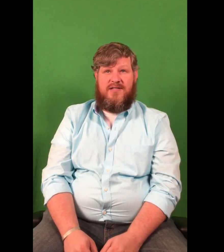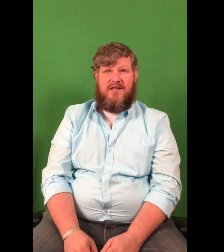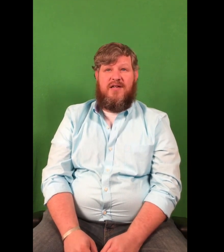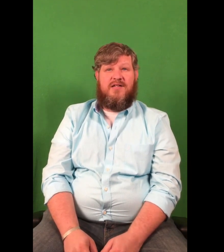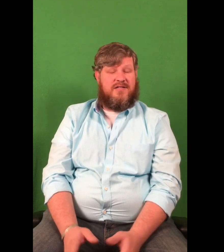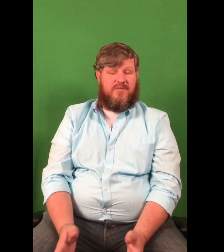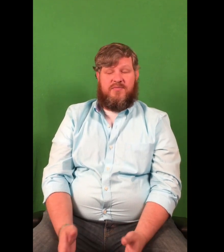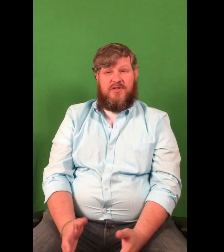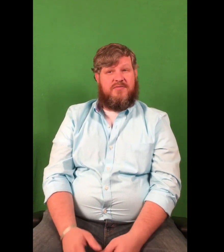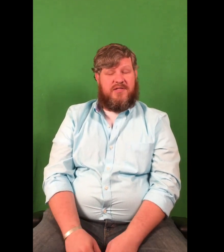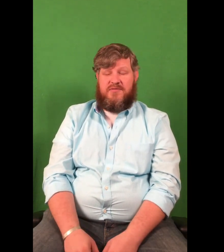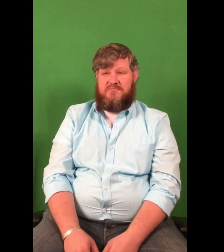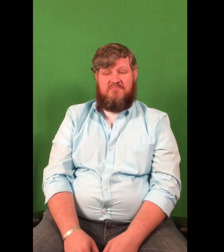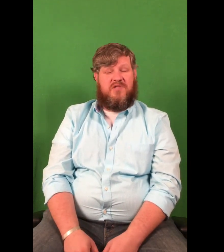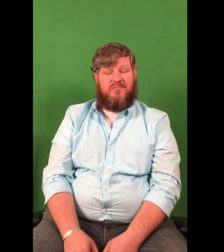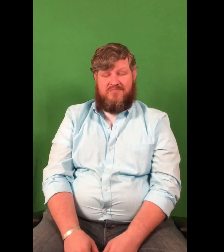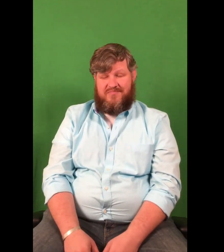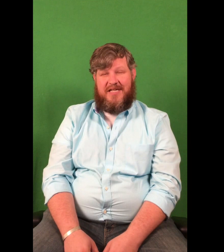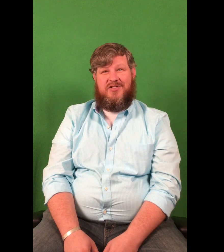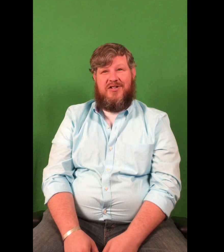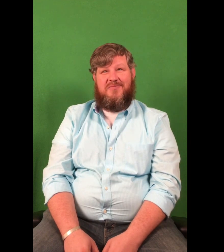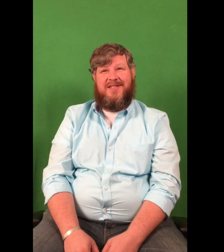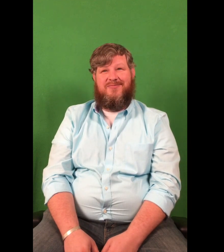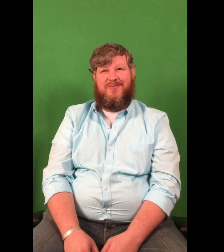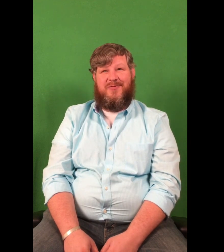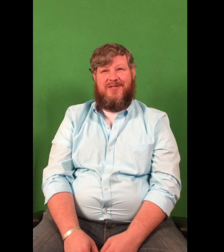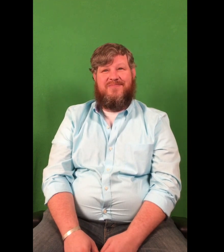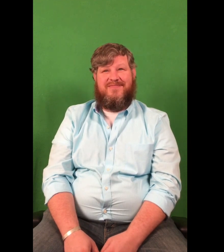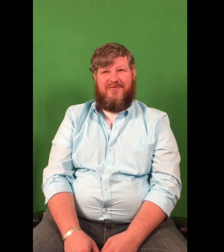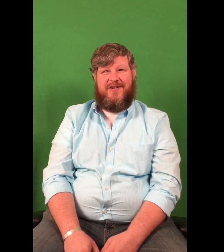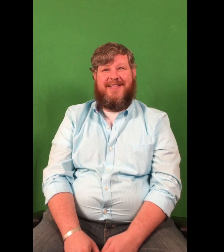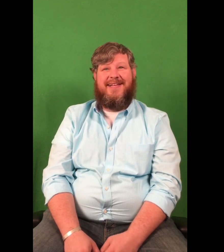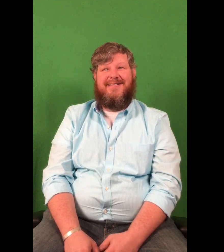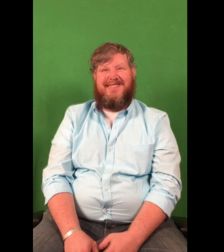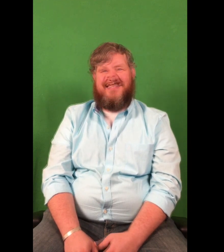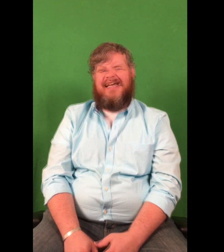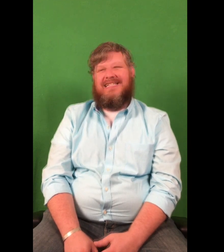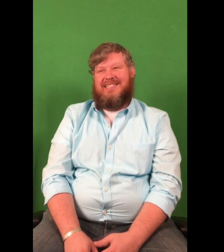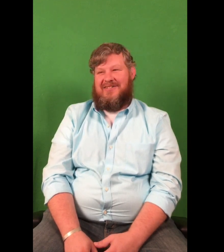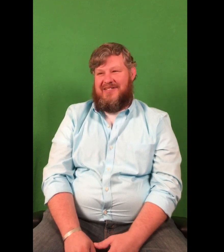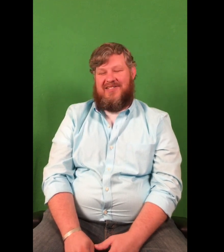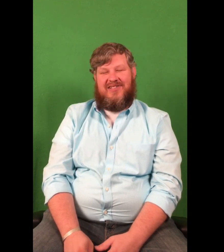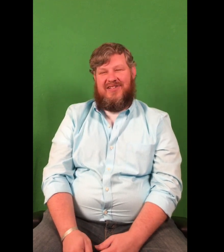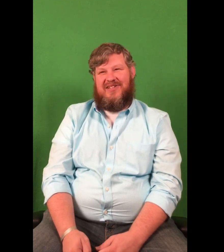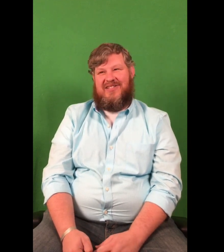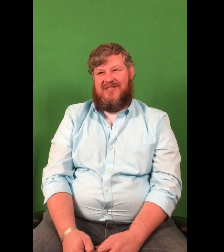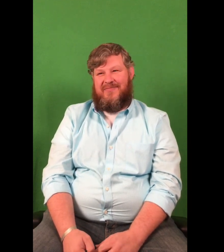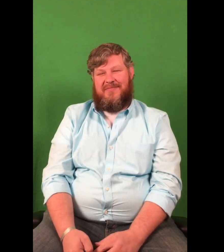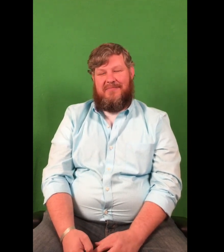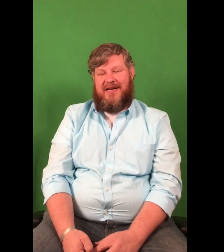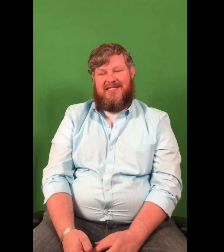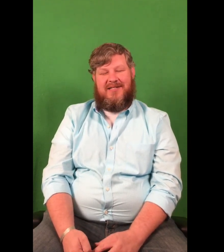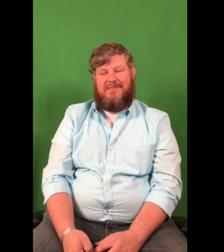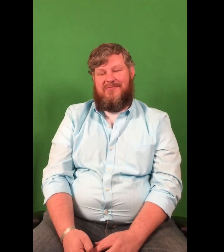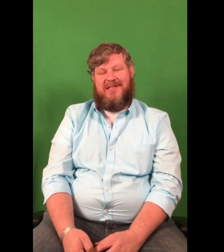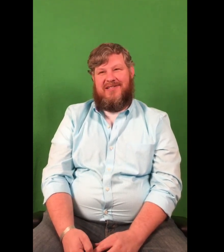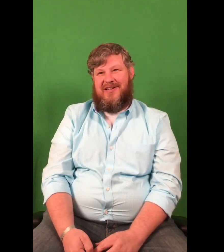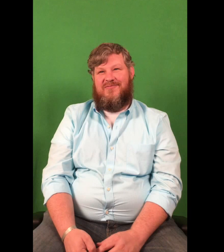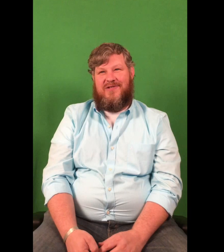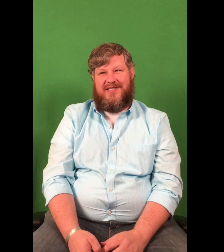All right. Some of them, you know, made sure those pets were with them for anything else. And, you know, it may be a pet to some people, but it's a loved one